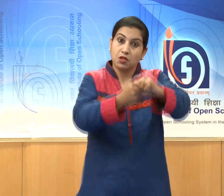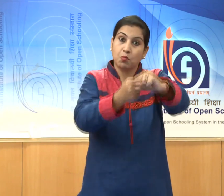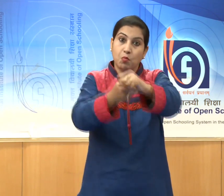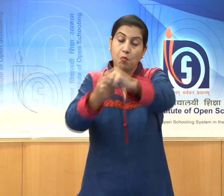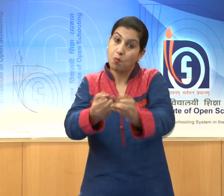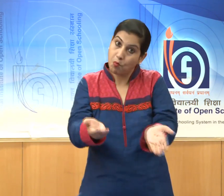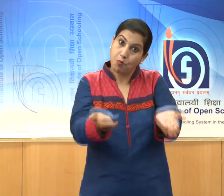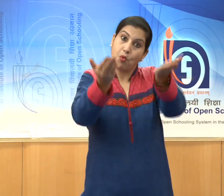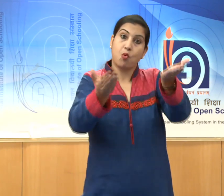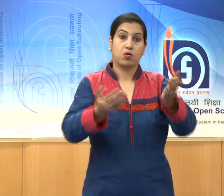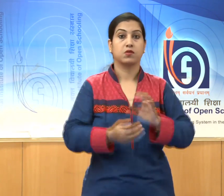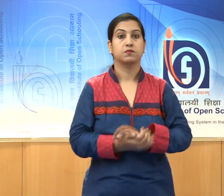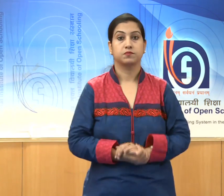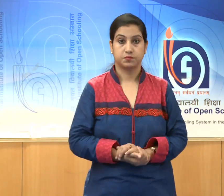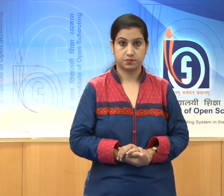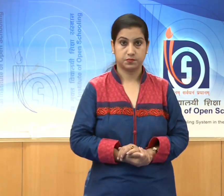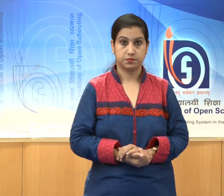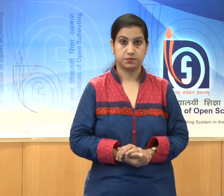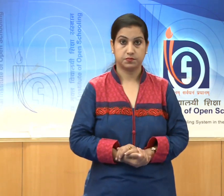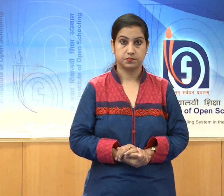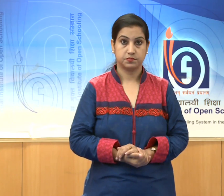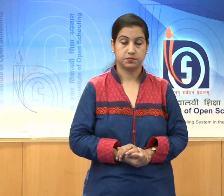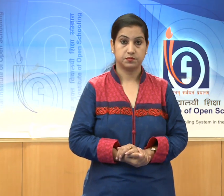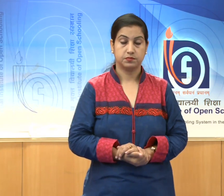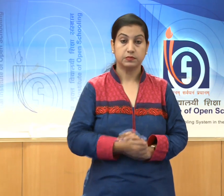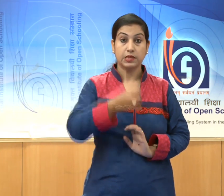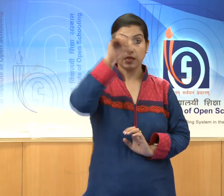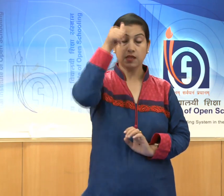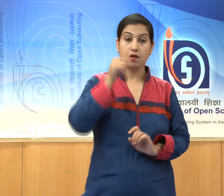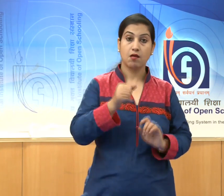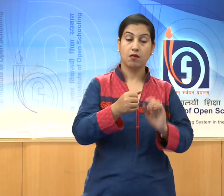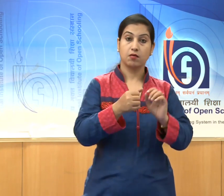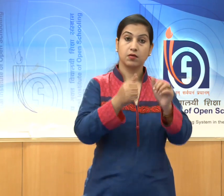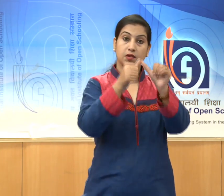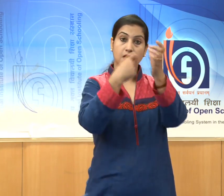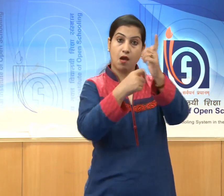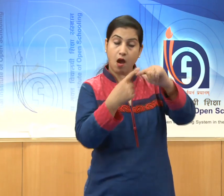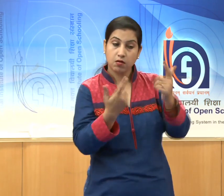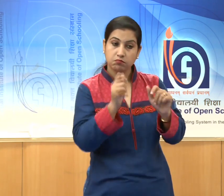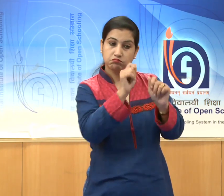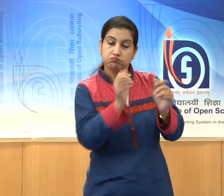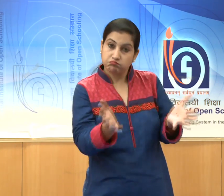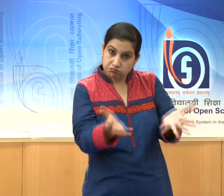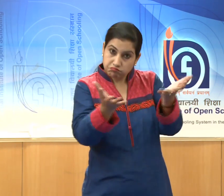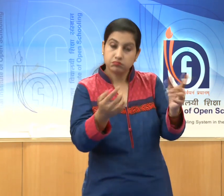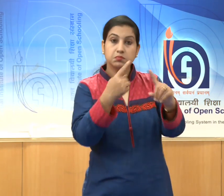Indian art, and architecture.